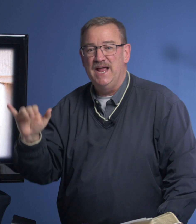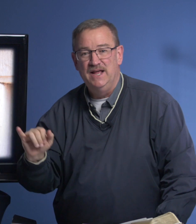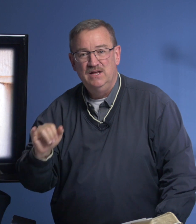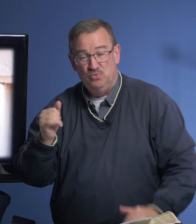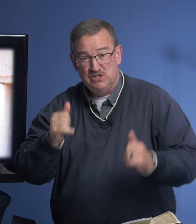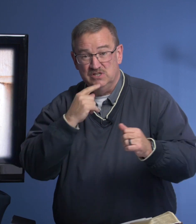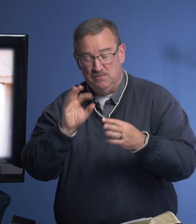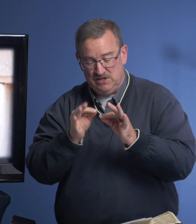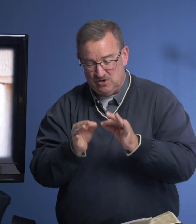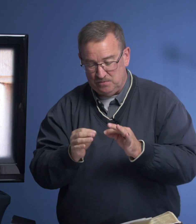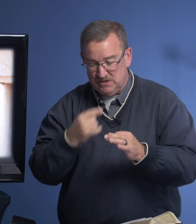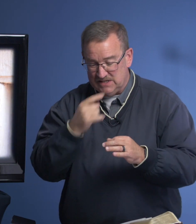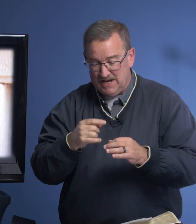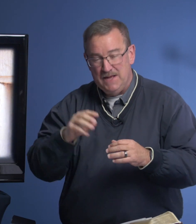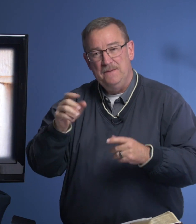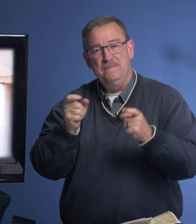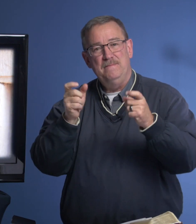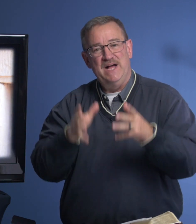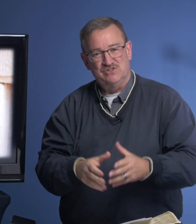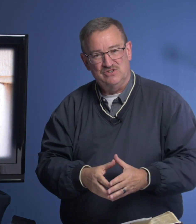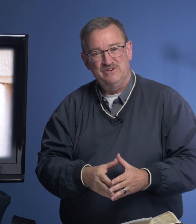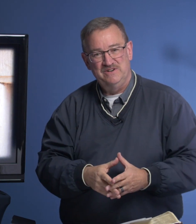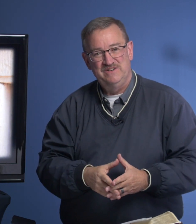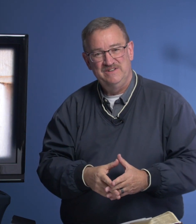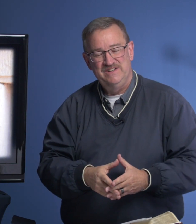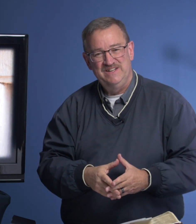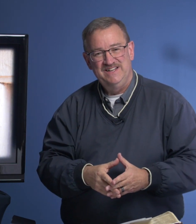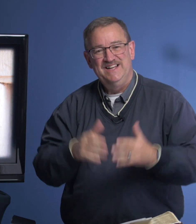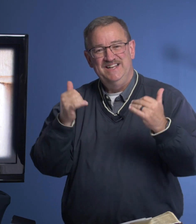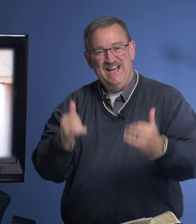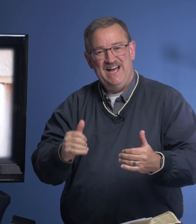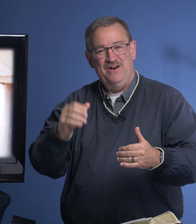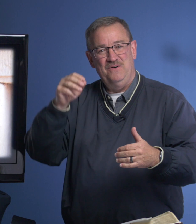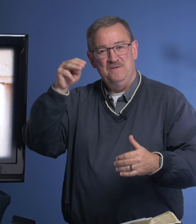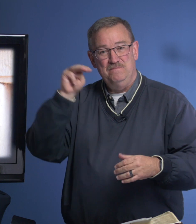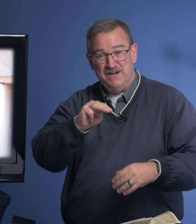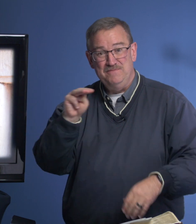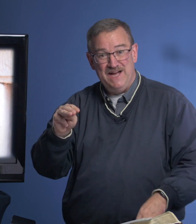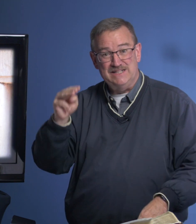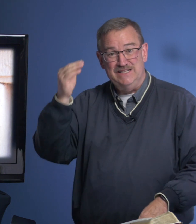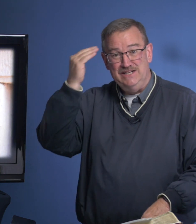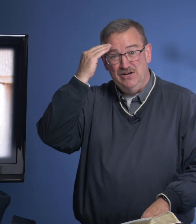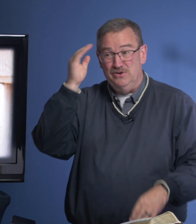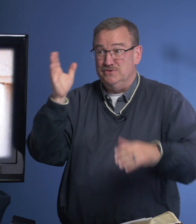Which is to be interpreted saying, Master. Now Mary Magdalene knows